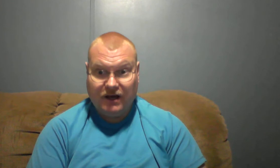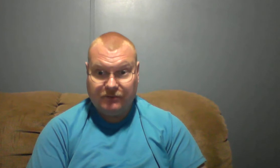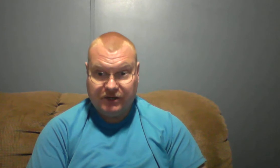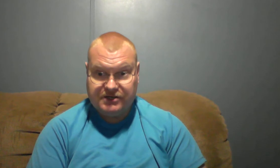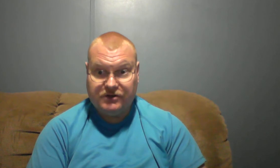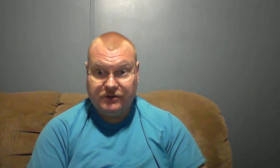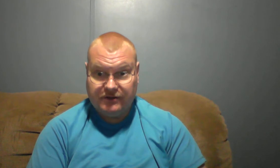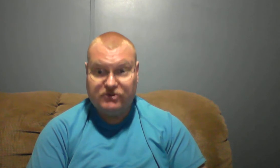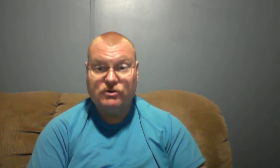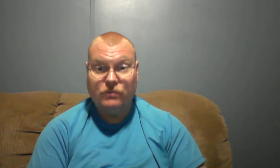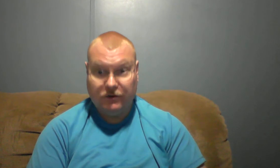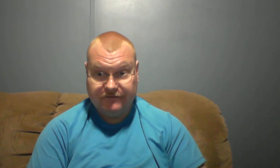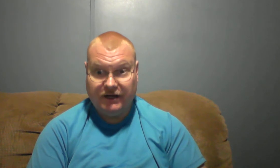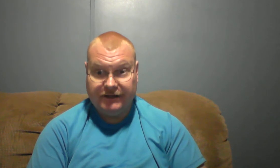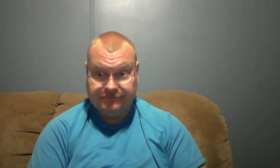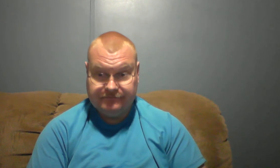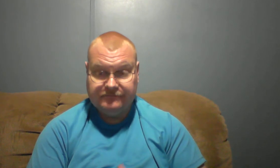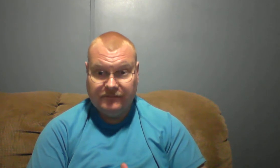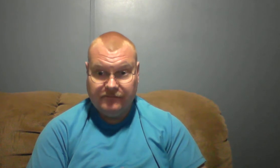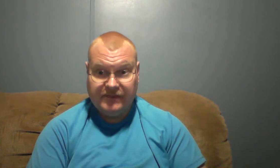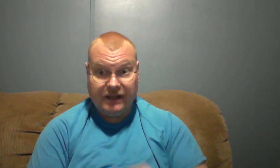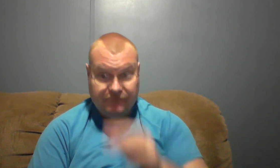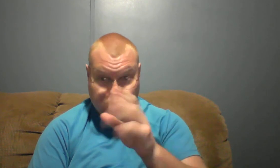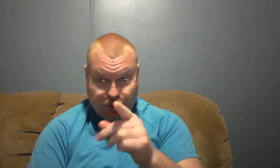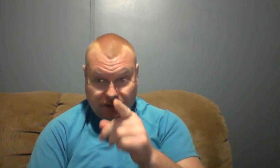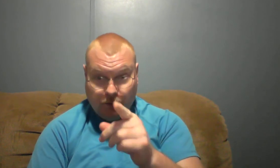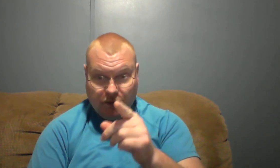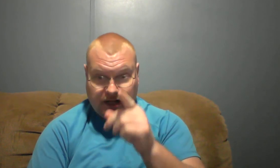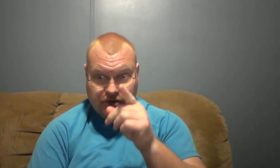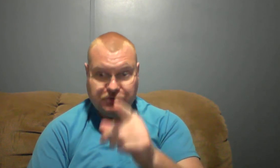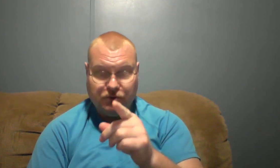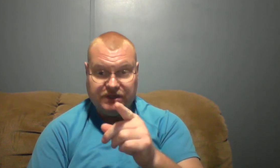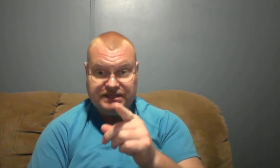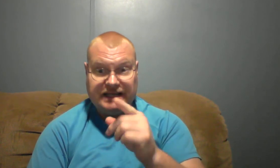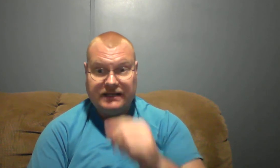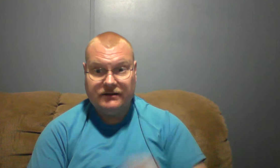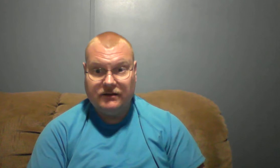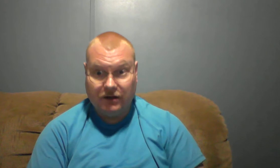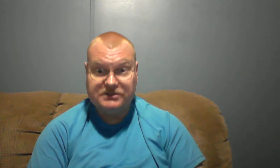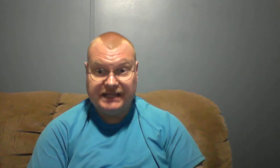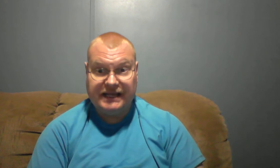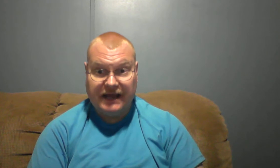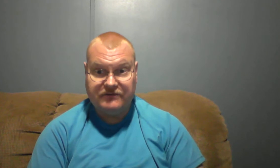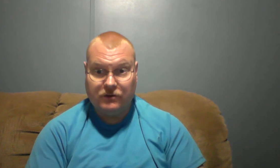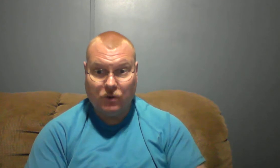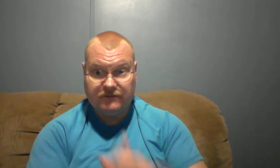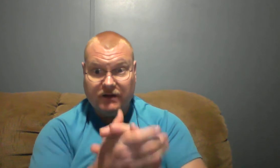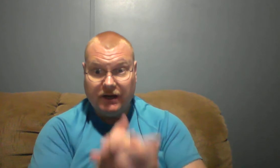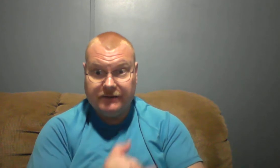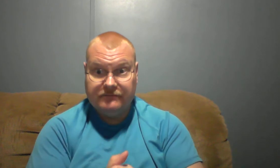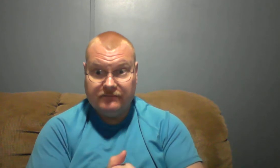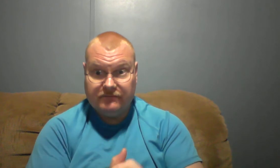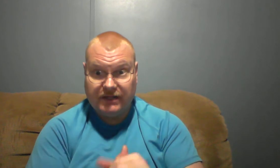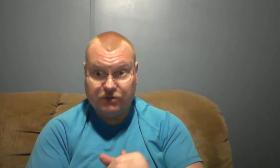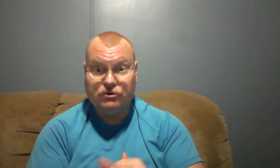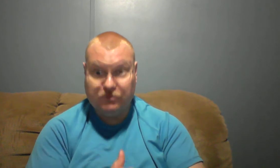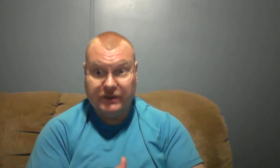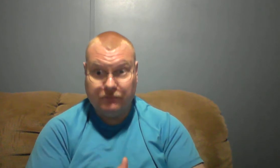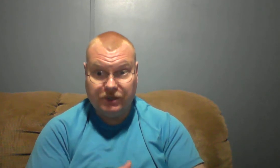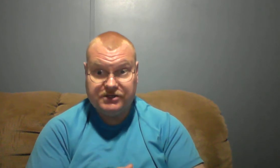preached to you the true word of God if you truly want it and you truly seek or are seeking after the word of God and the truth being preached to